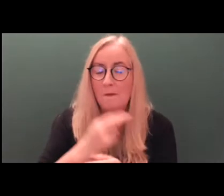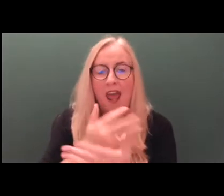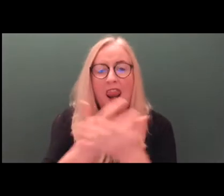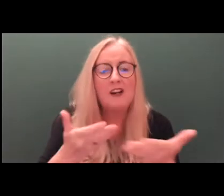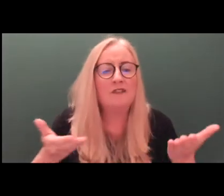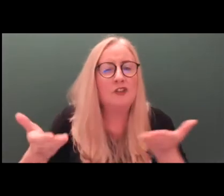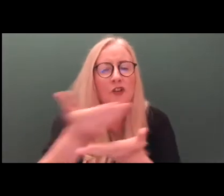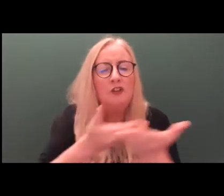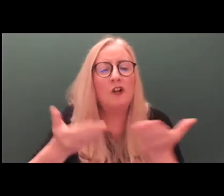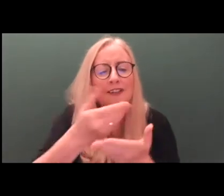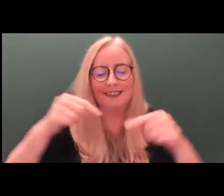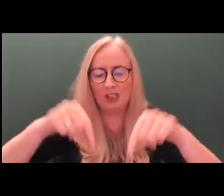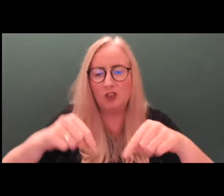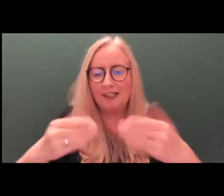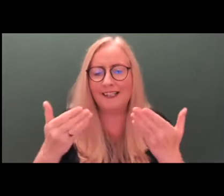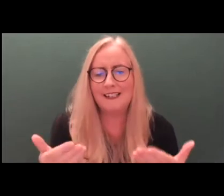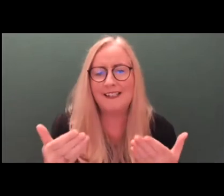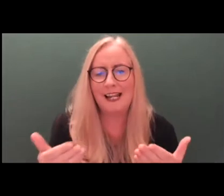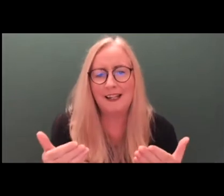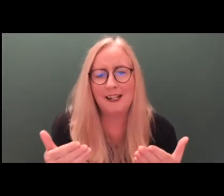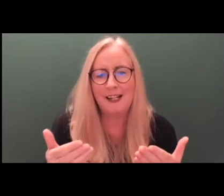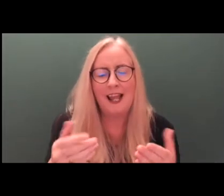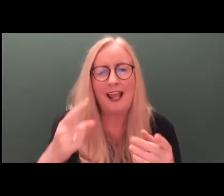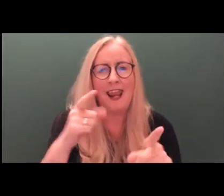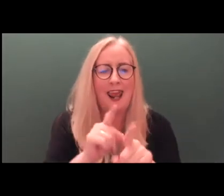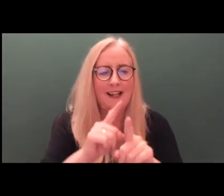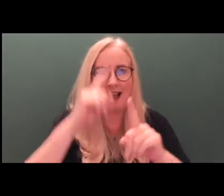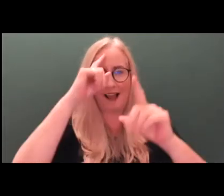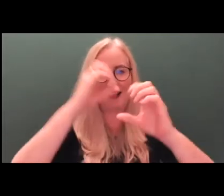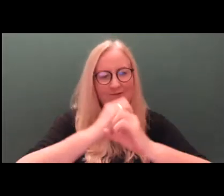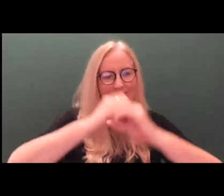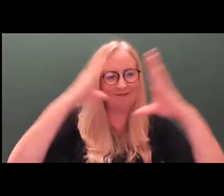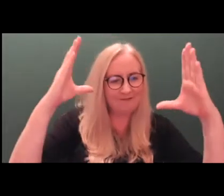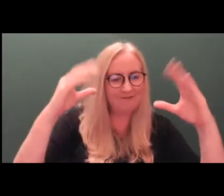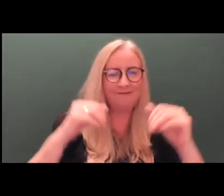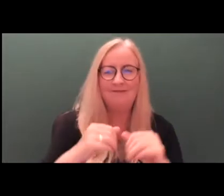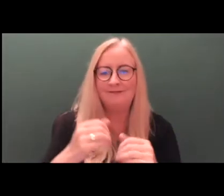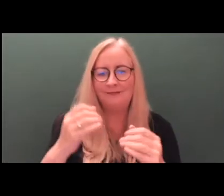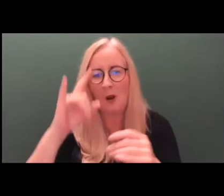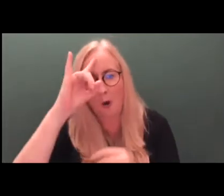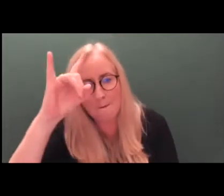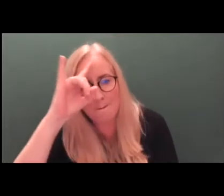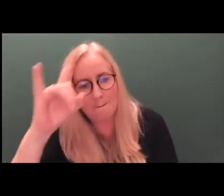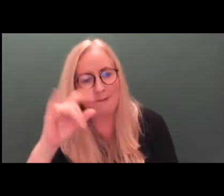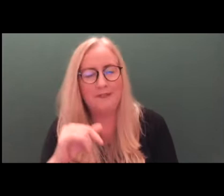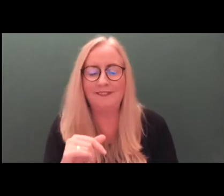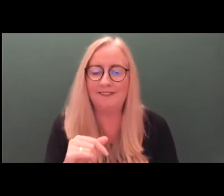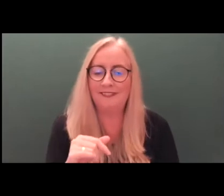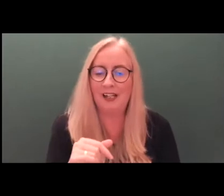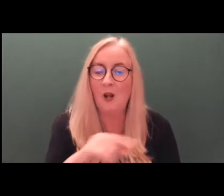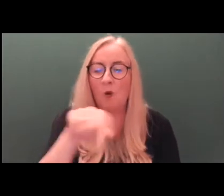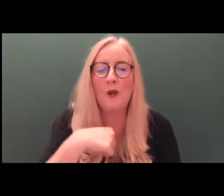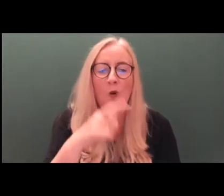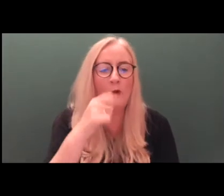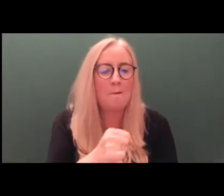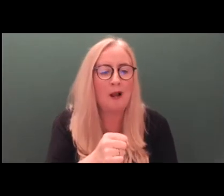been, I suppose, informed by vision and idealised models and aspirations. And a lot of us talked about permanent cleanery